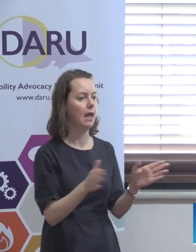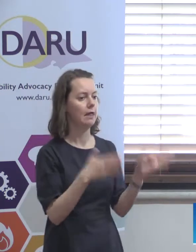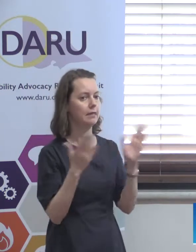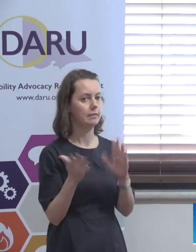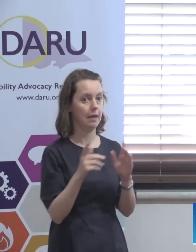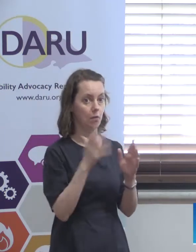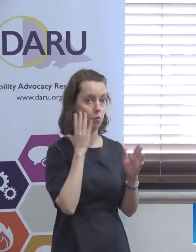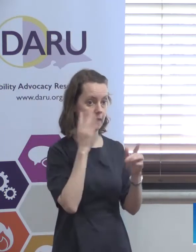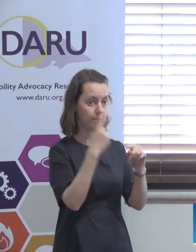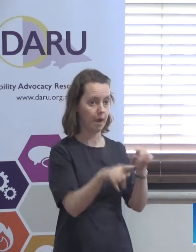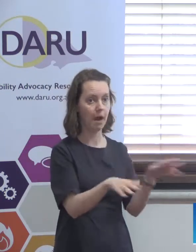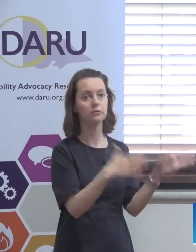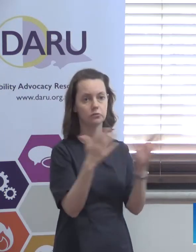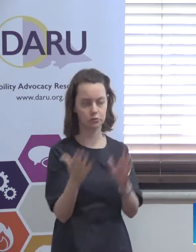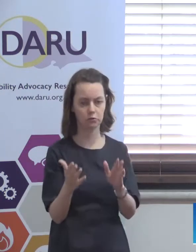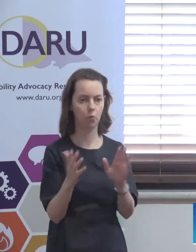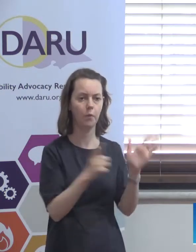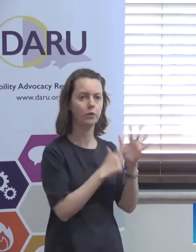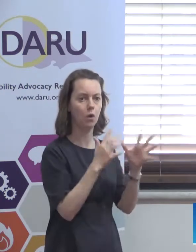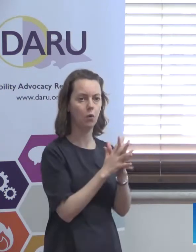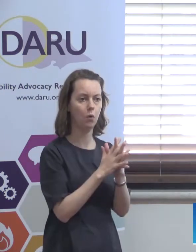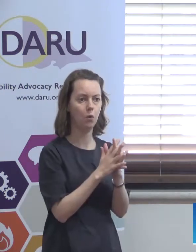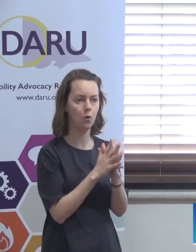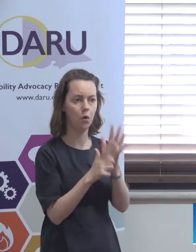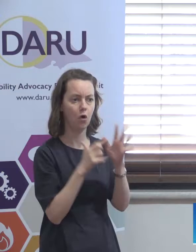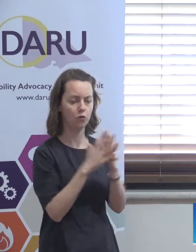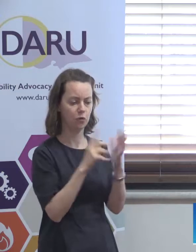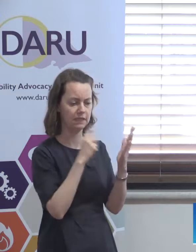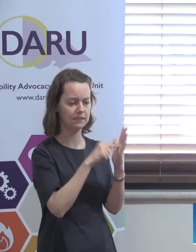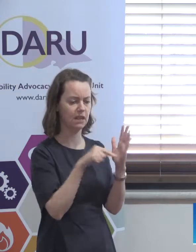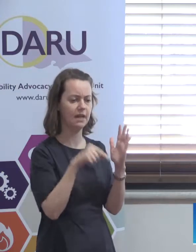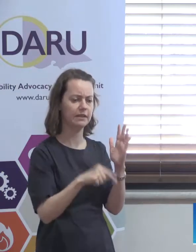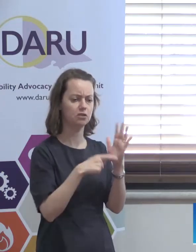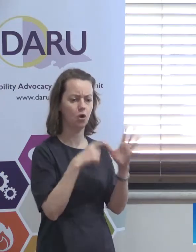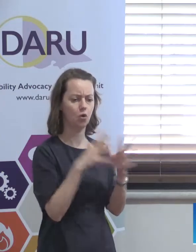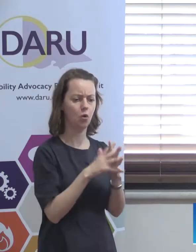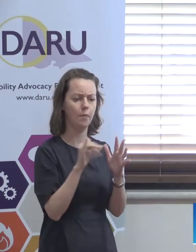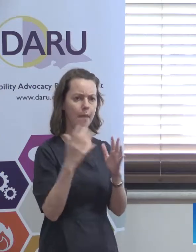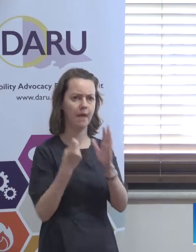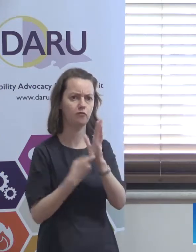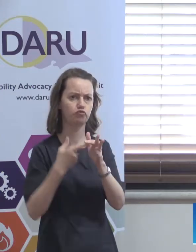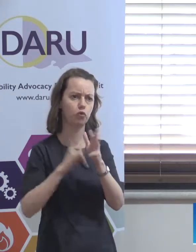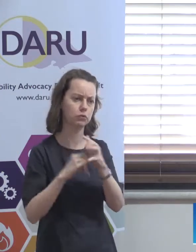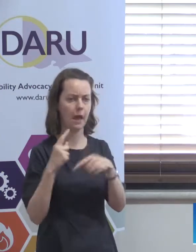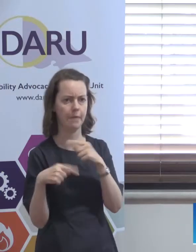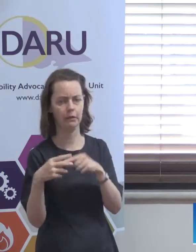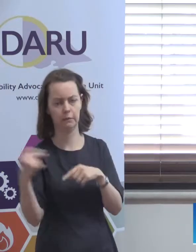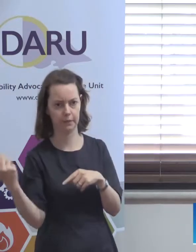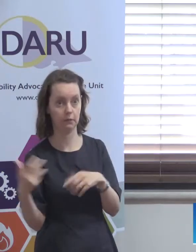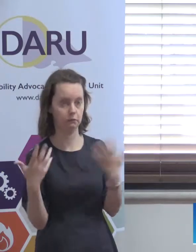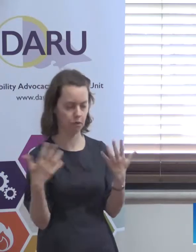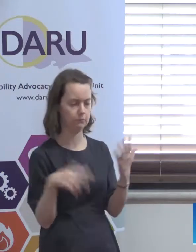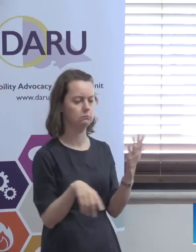next thing that happens is the legislation in many places in the legislation it just says this legislation may have rules to do with whatever